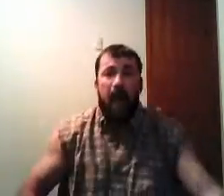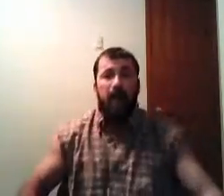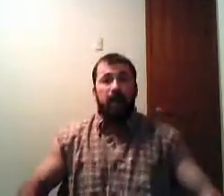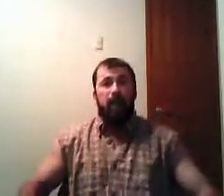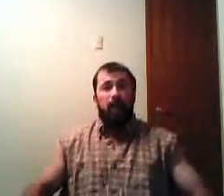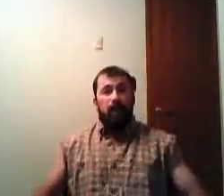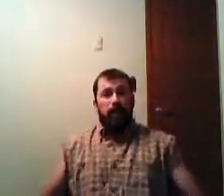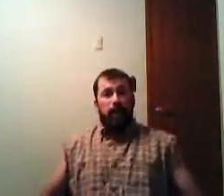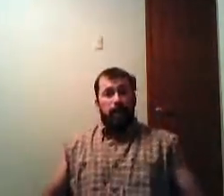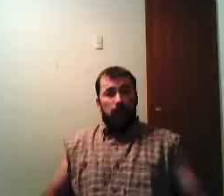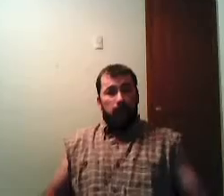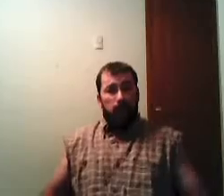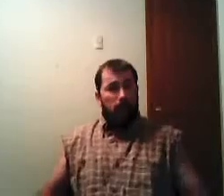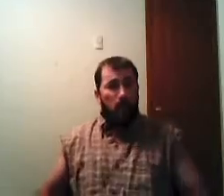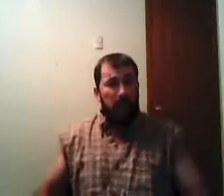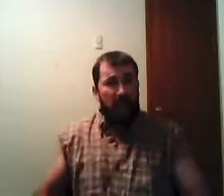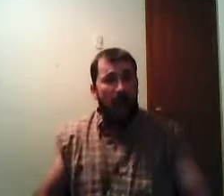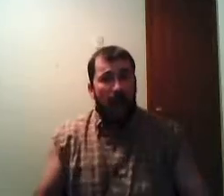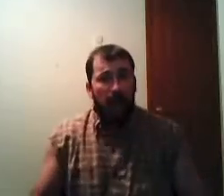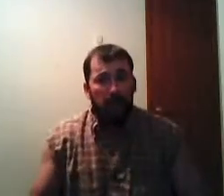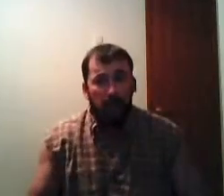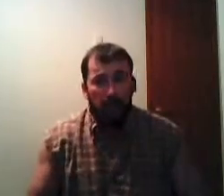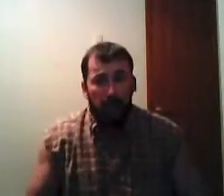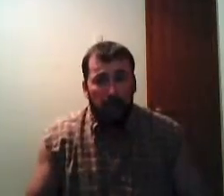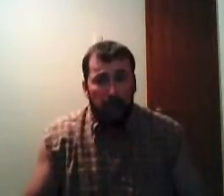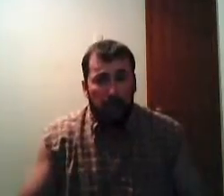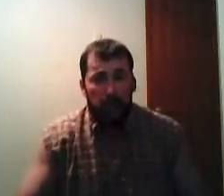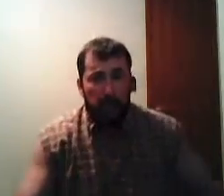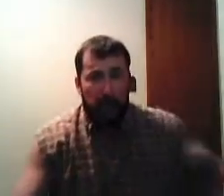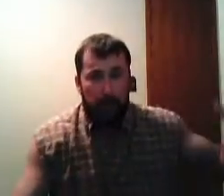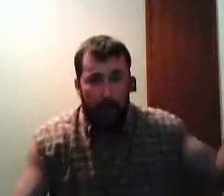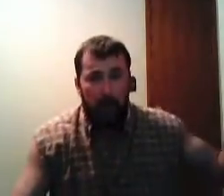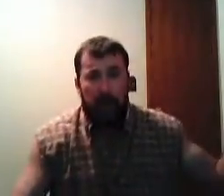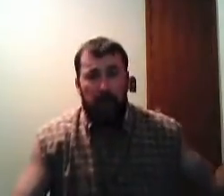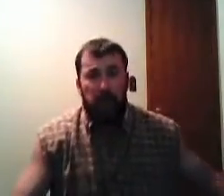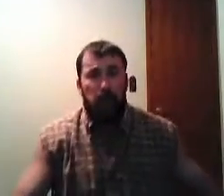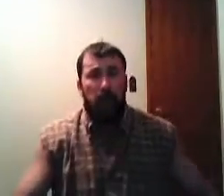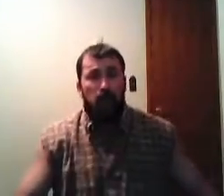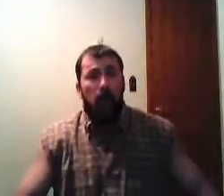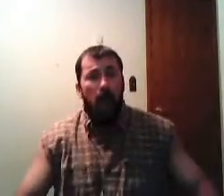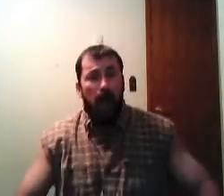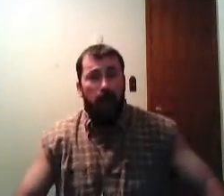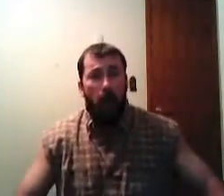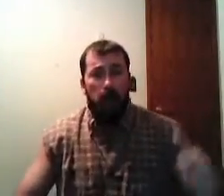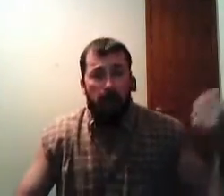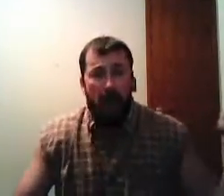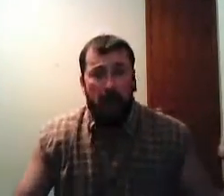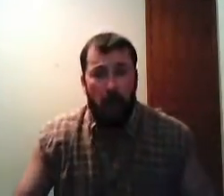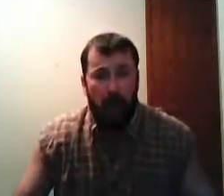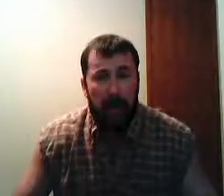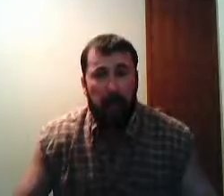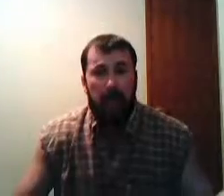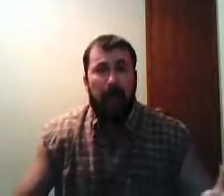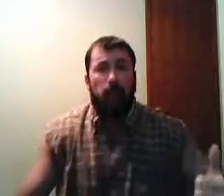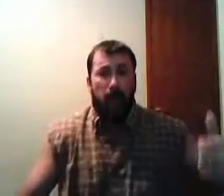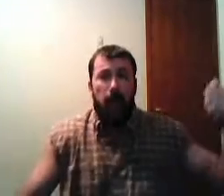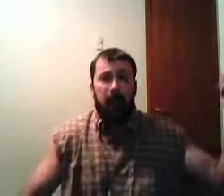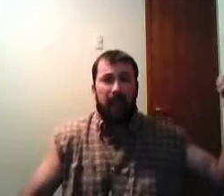eyes no it's not then if somebody protests and shows an aborted baby on a picture they get run off the